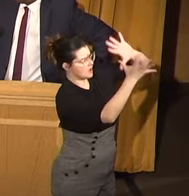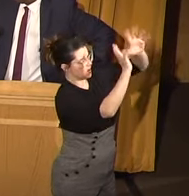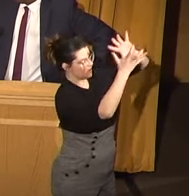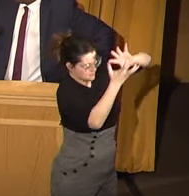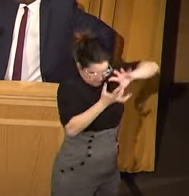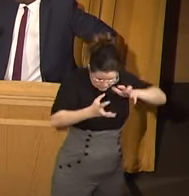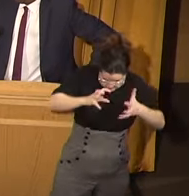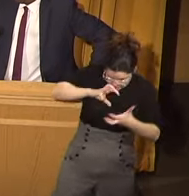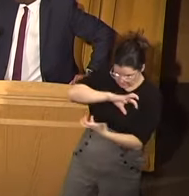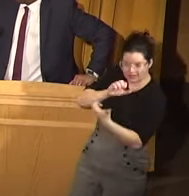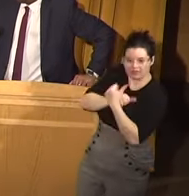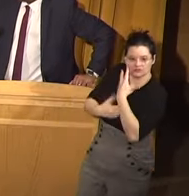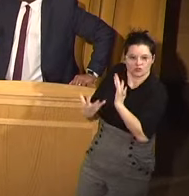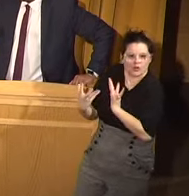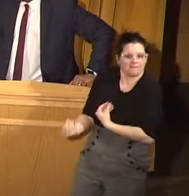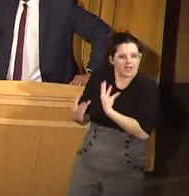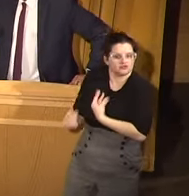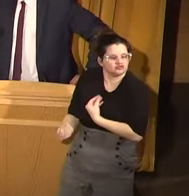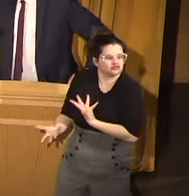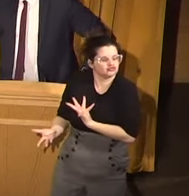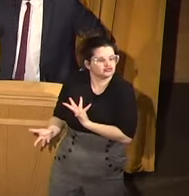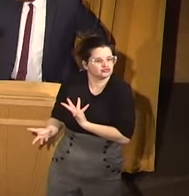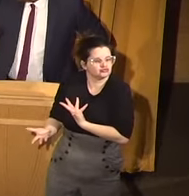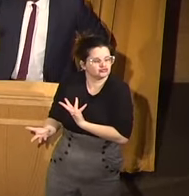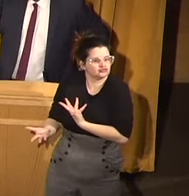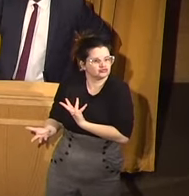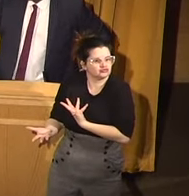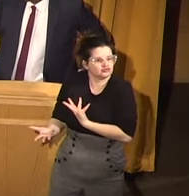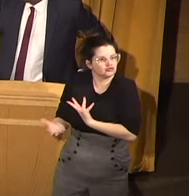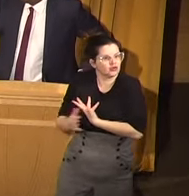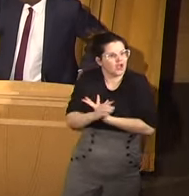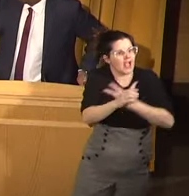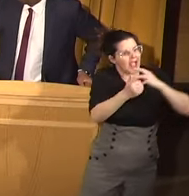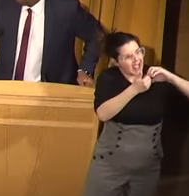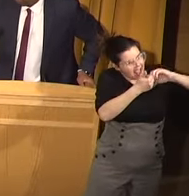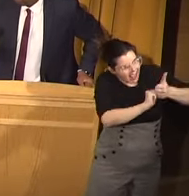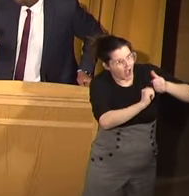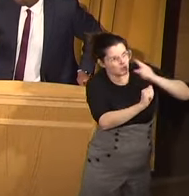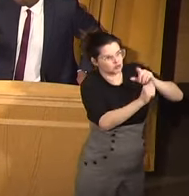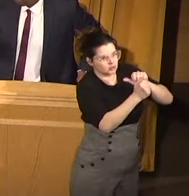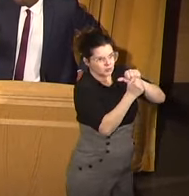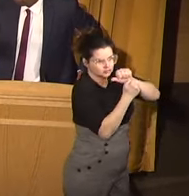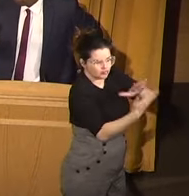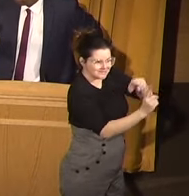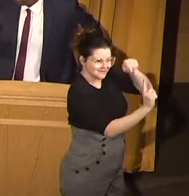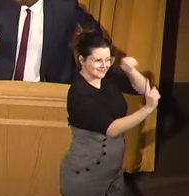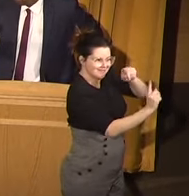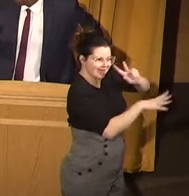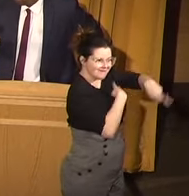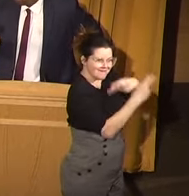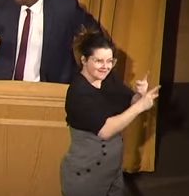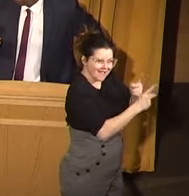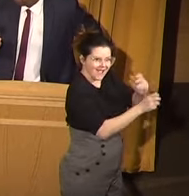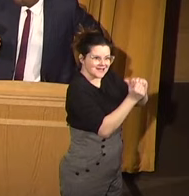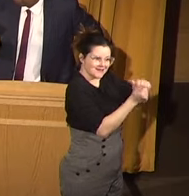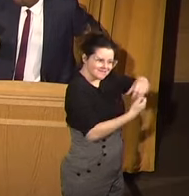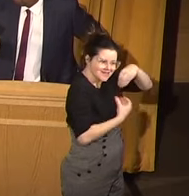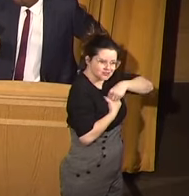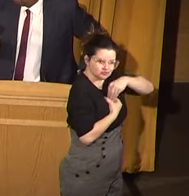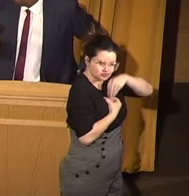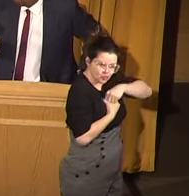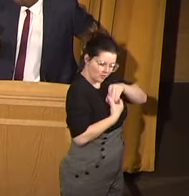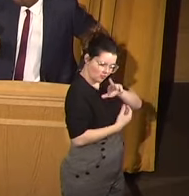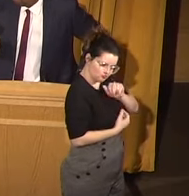mentality of compassion? And how did you address that type of internalized